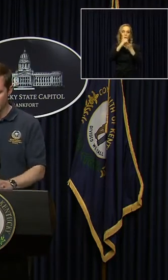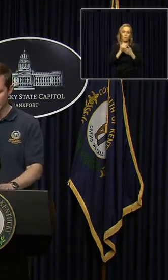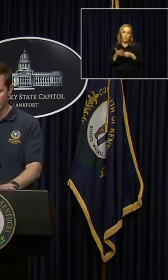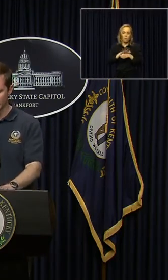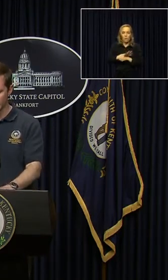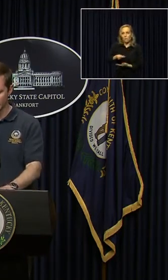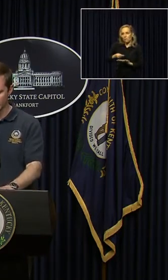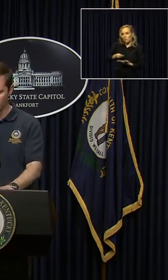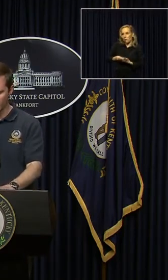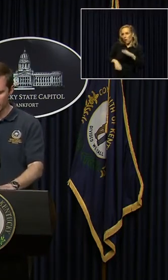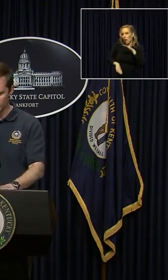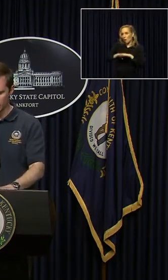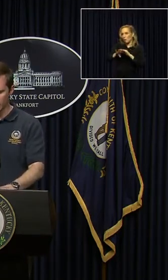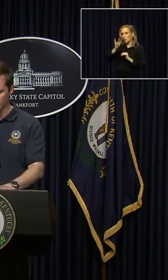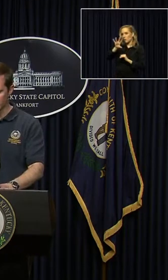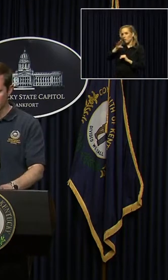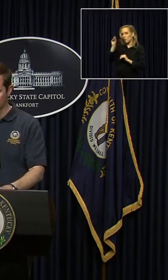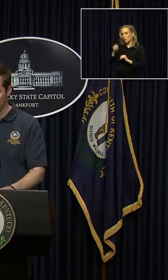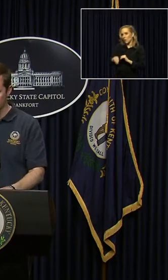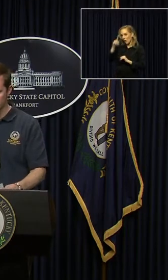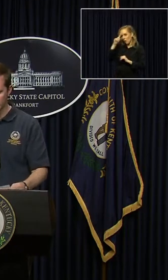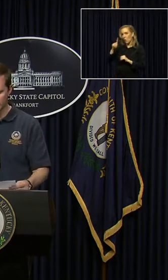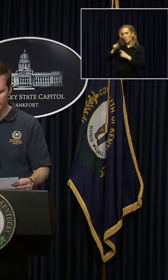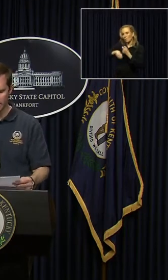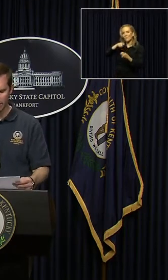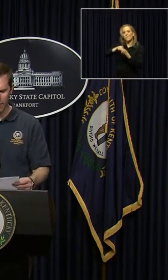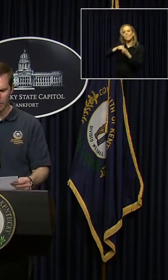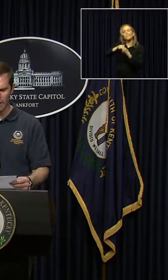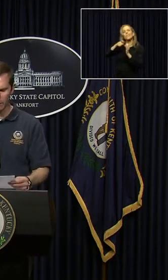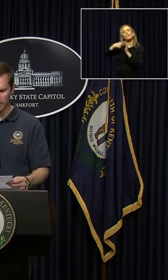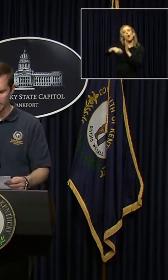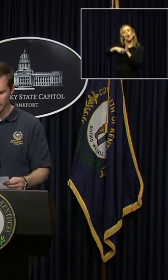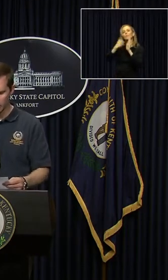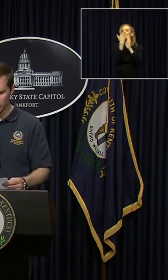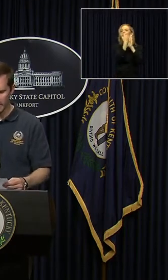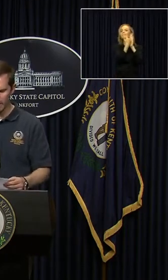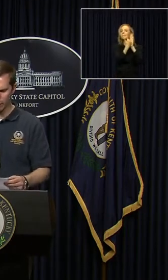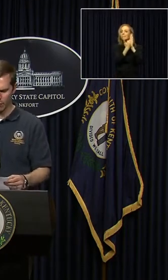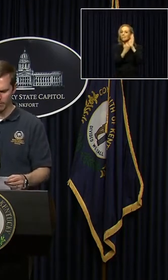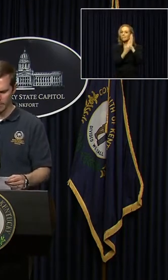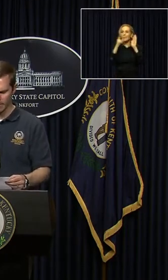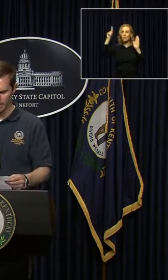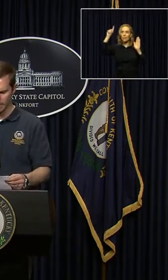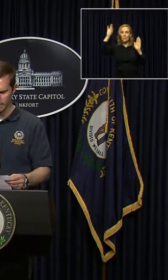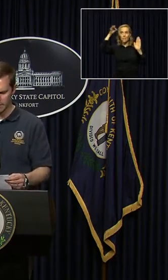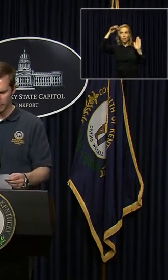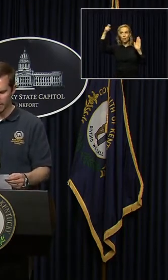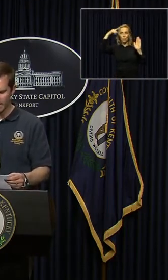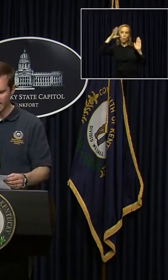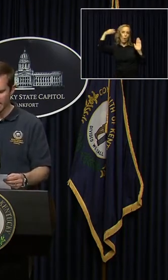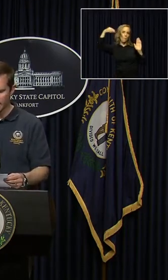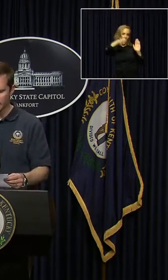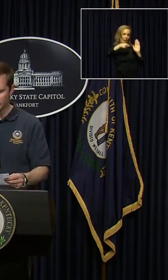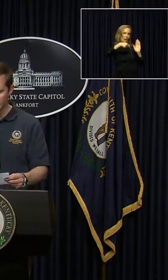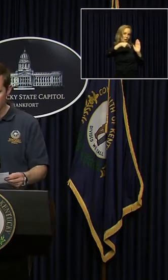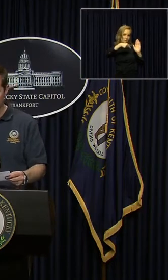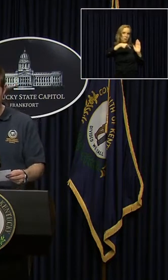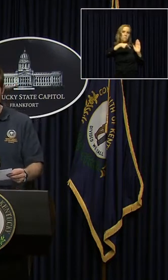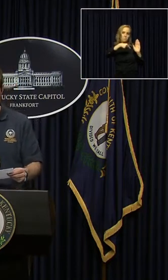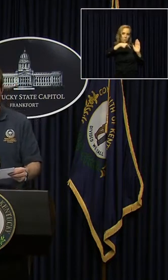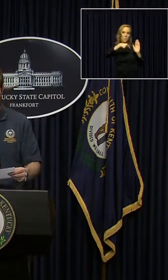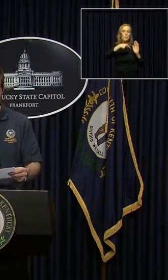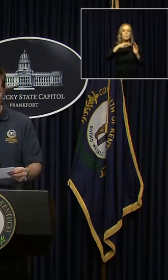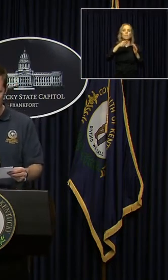75% for certain costs that the federal government will pay for. Specifically, it enables